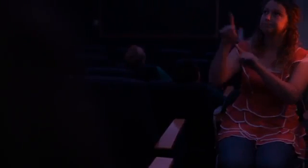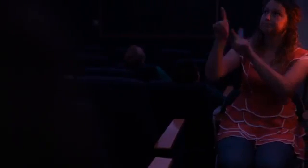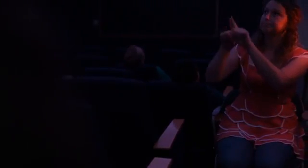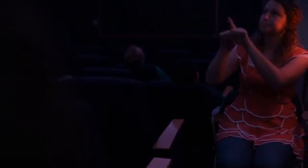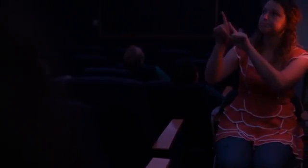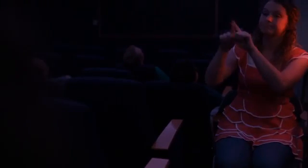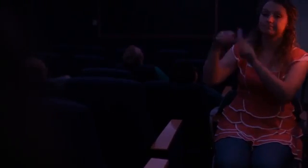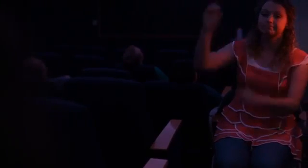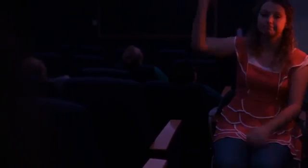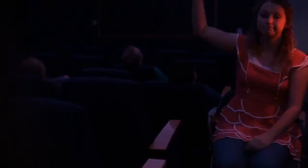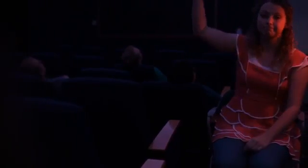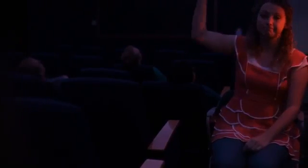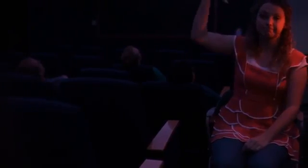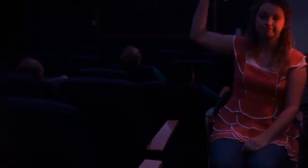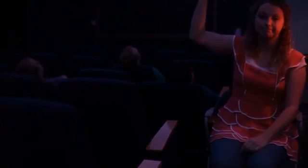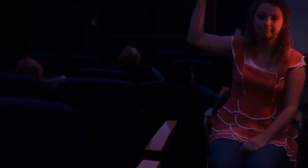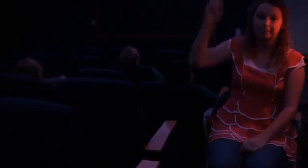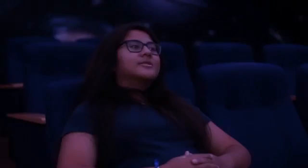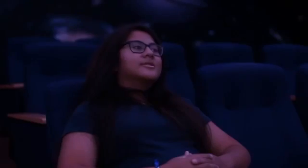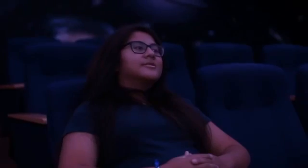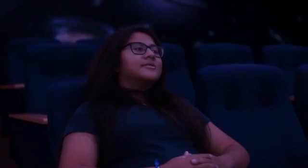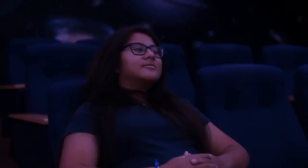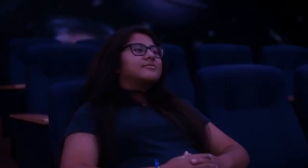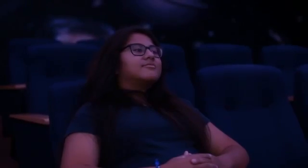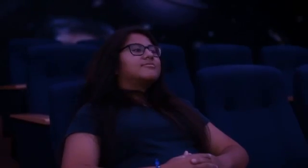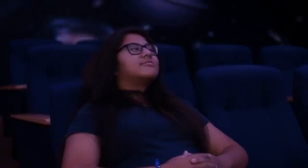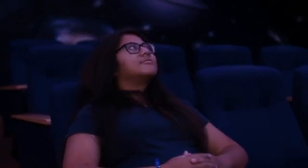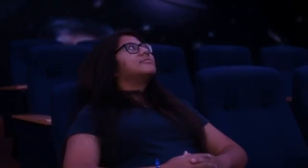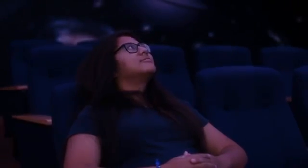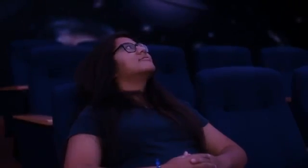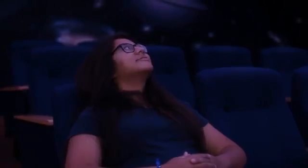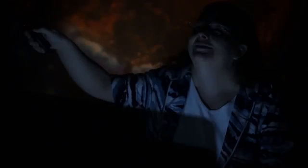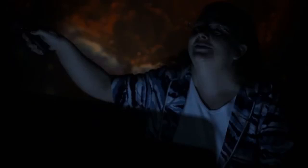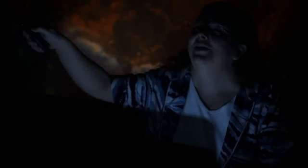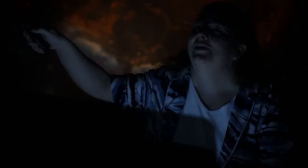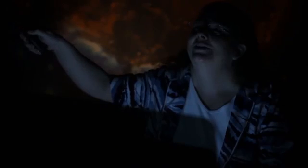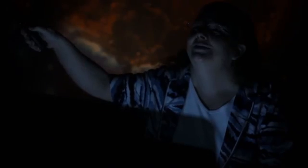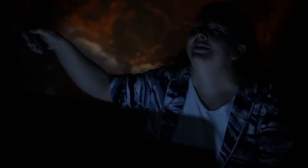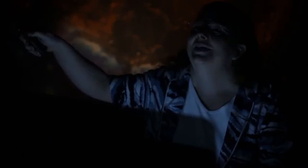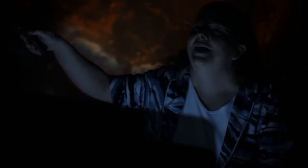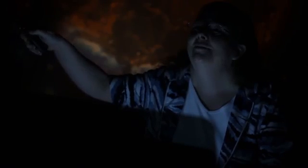To be Thank